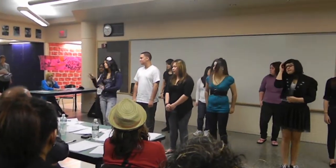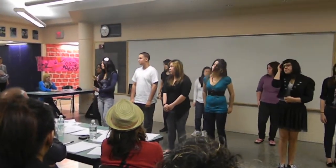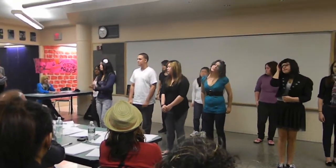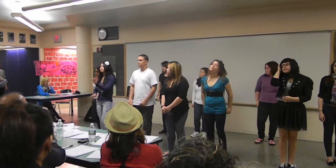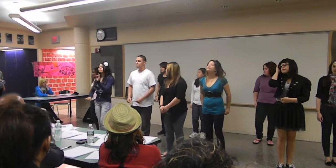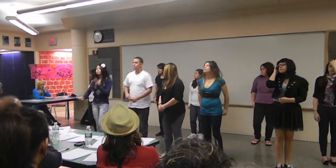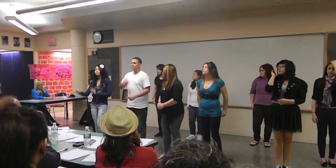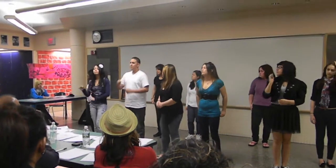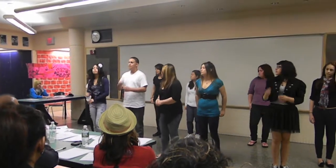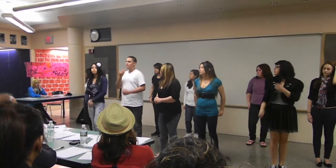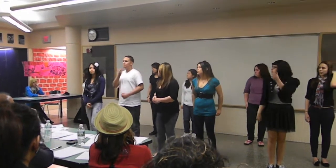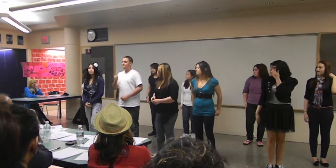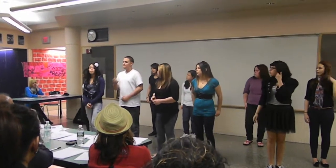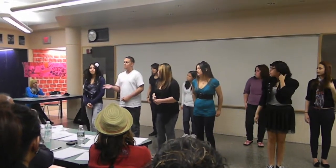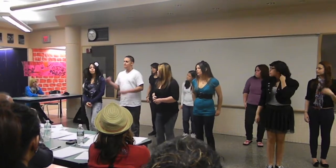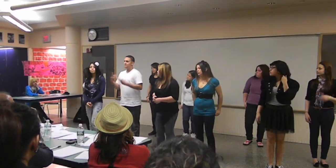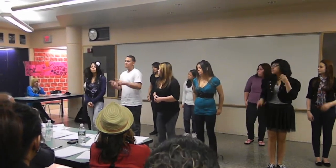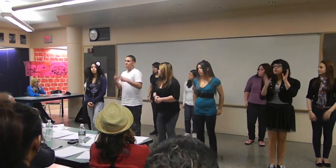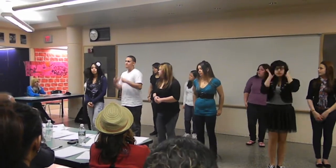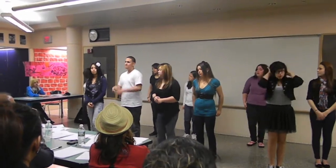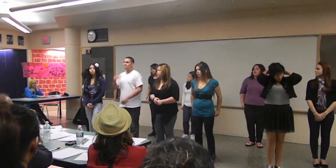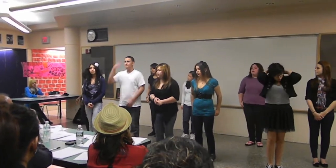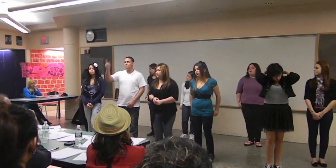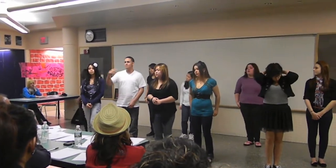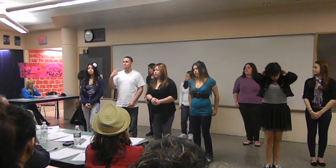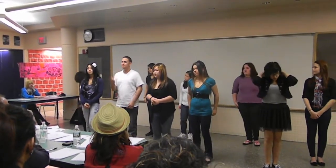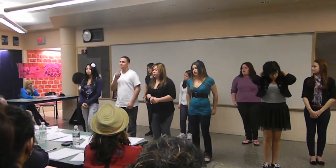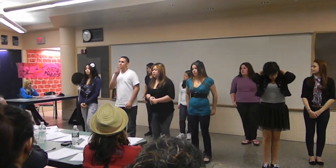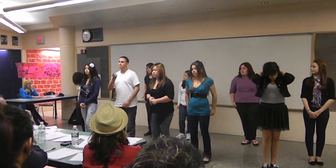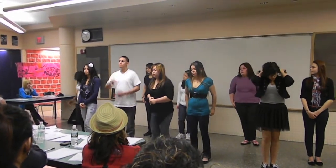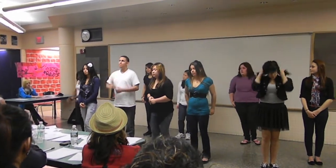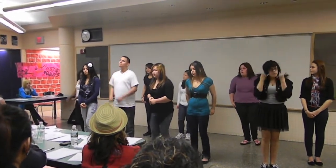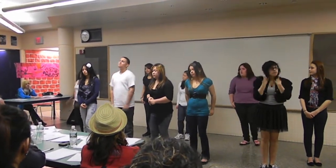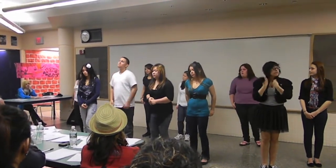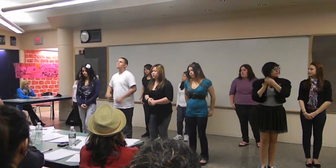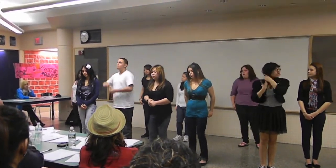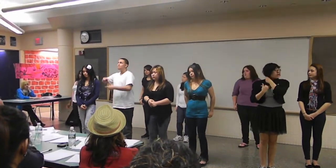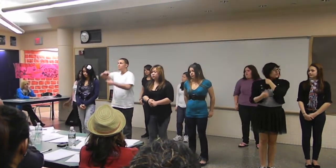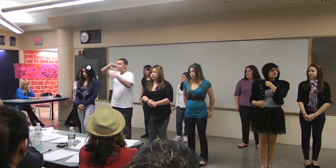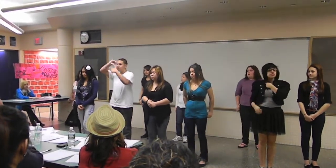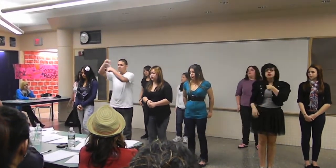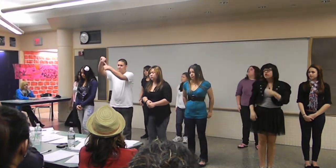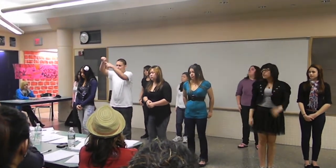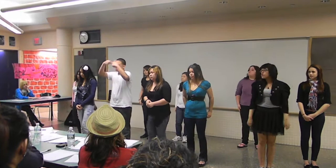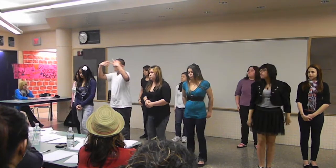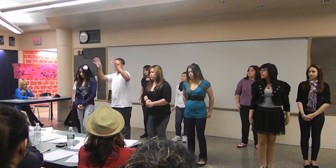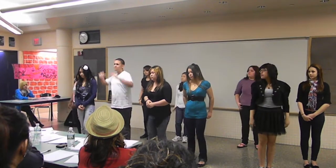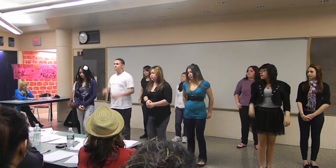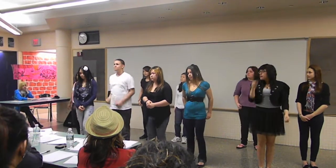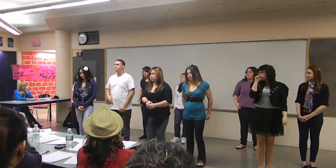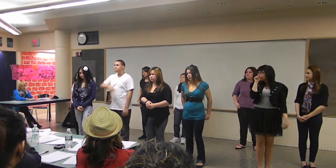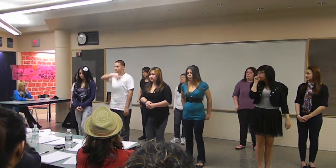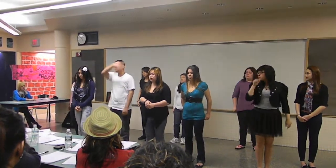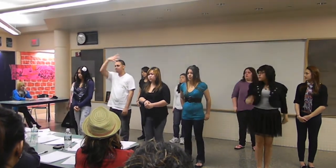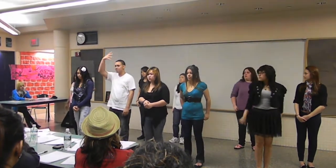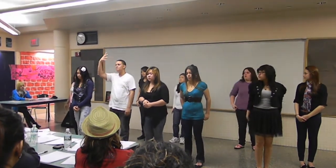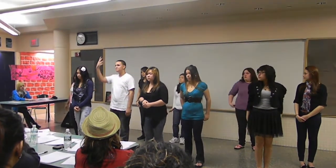replaced If you only knew What the future holds After a hurricane Comes a